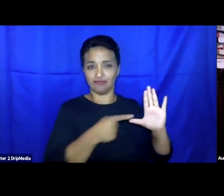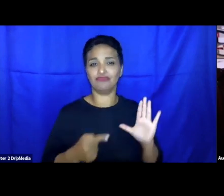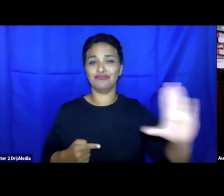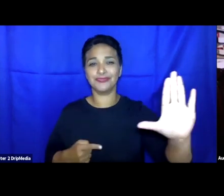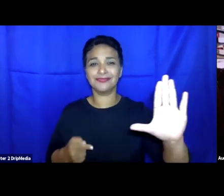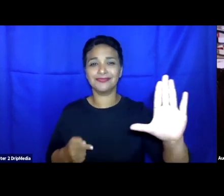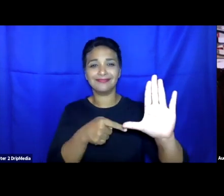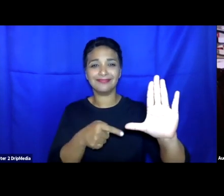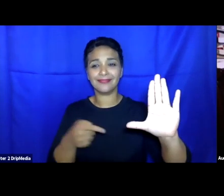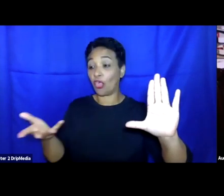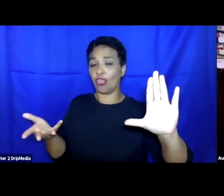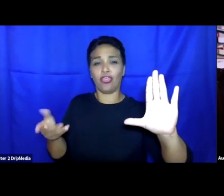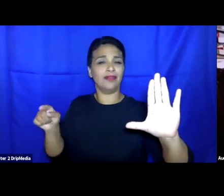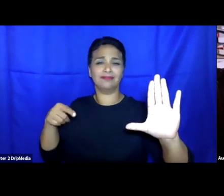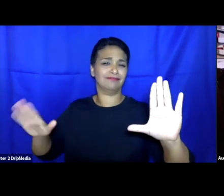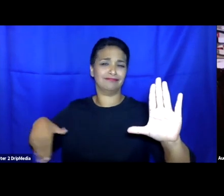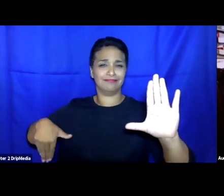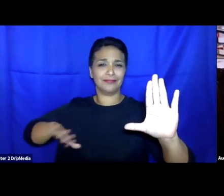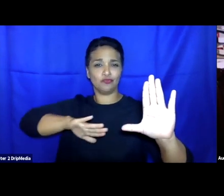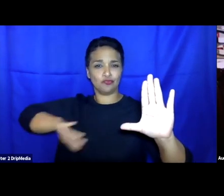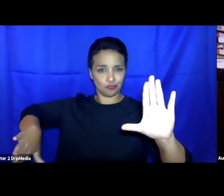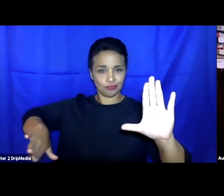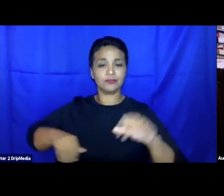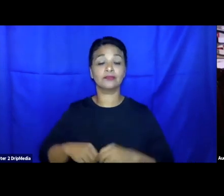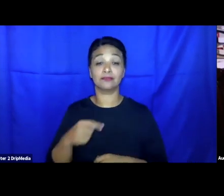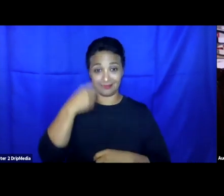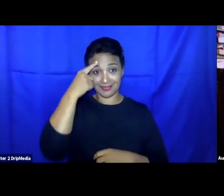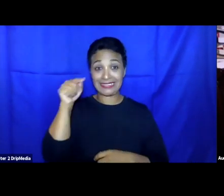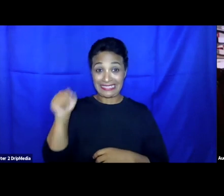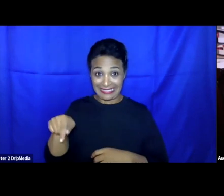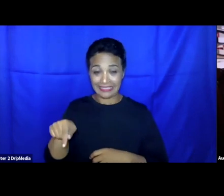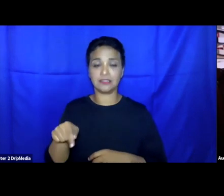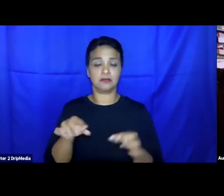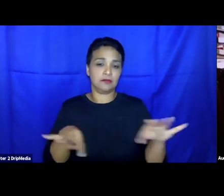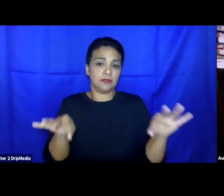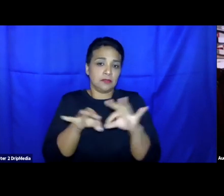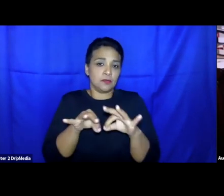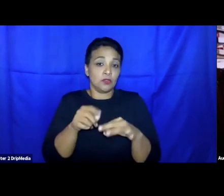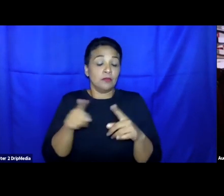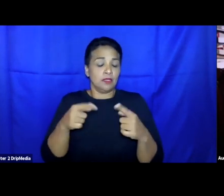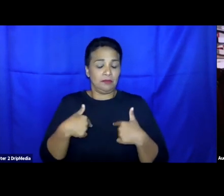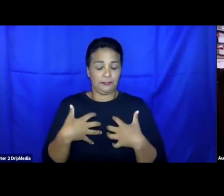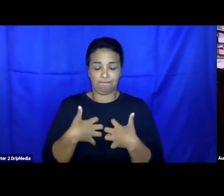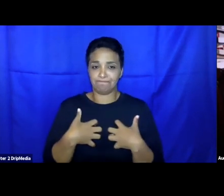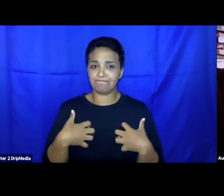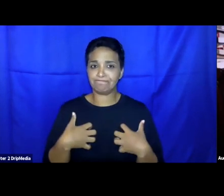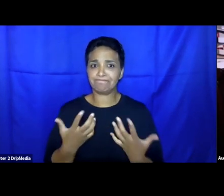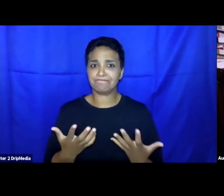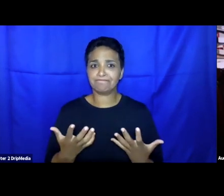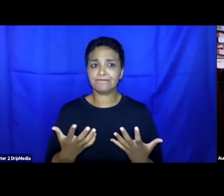last resort and not a first resort and I'm sure everybody knows that but I I'm distressed by the, you know, by the very small space